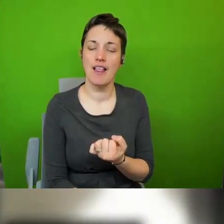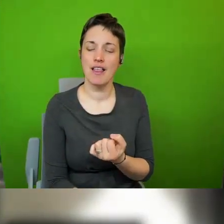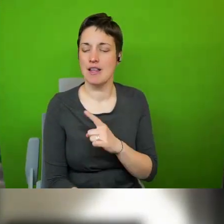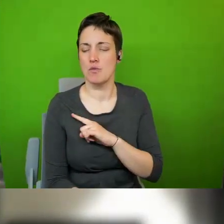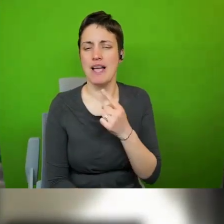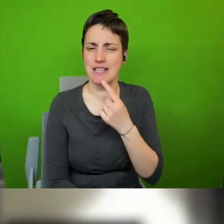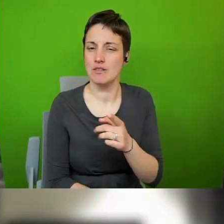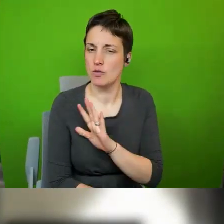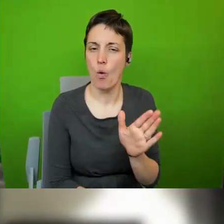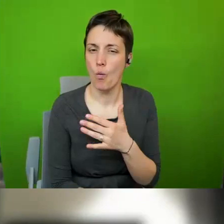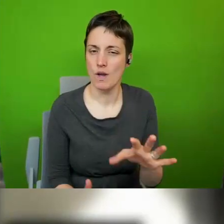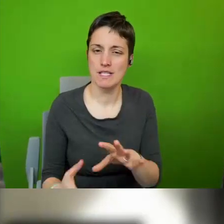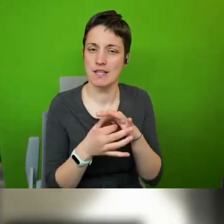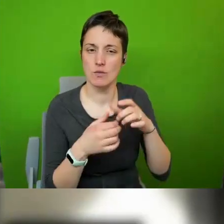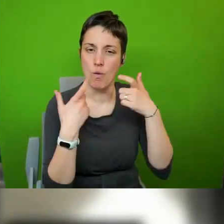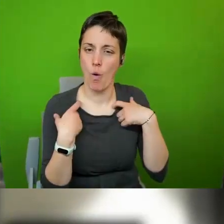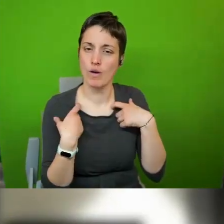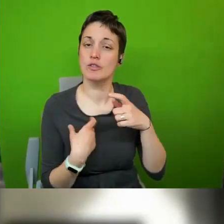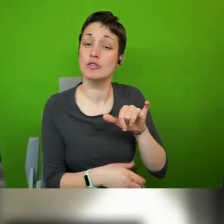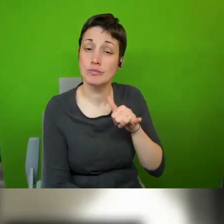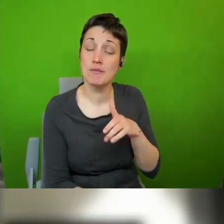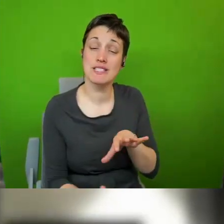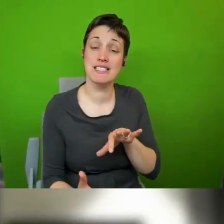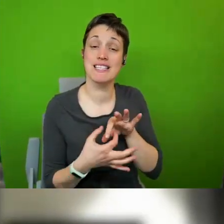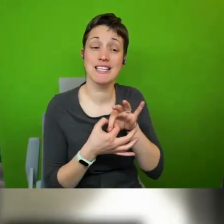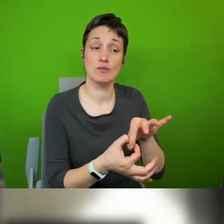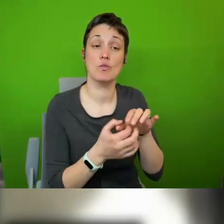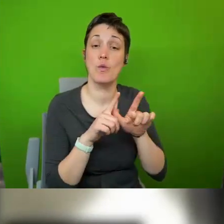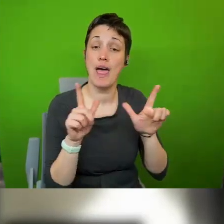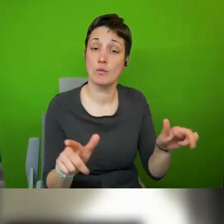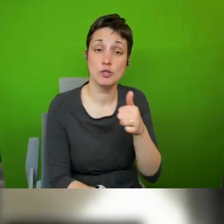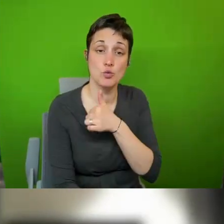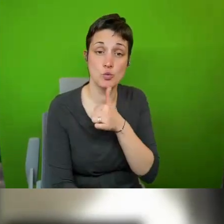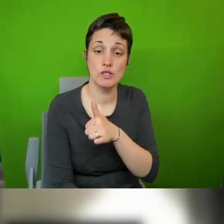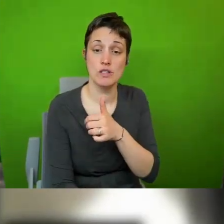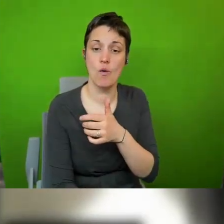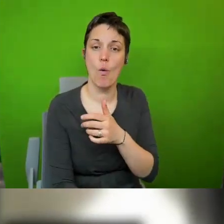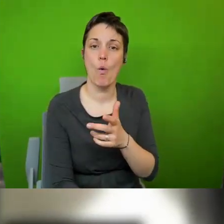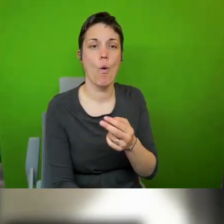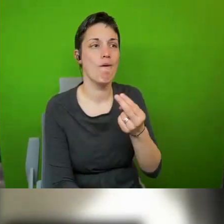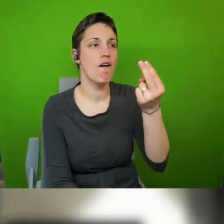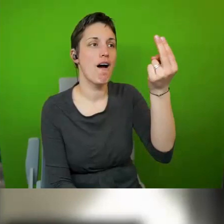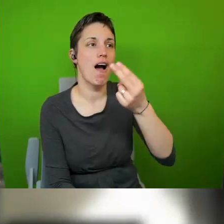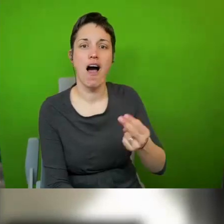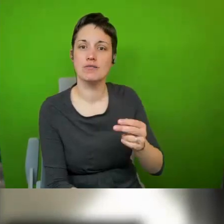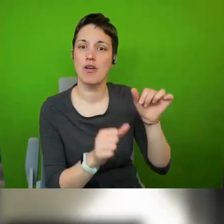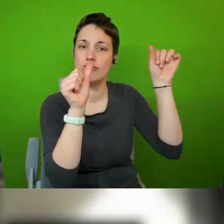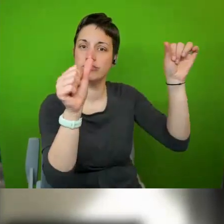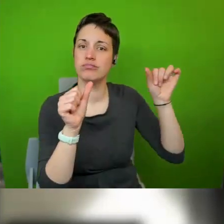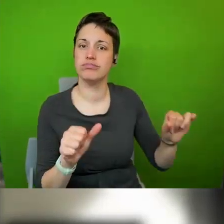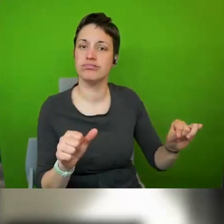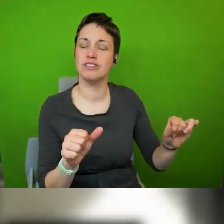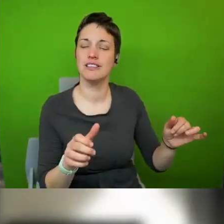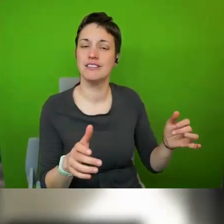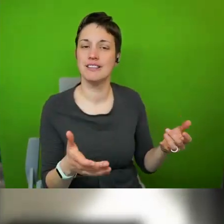sometimes it's about the language being used sometimes it's about the artworks being displaced in public places sometimes it's about